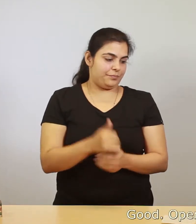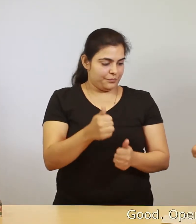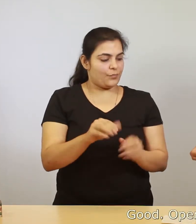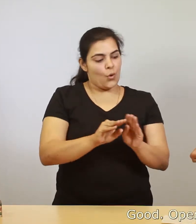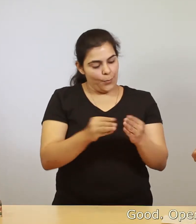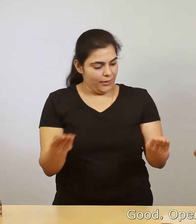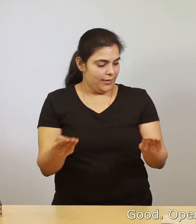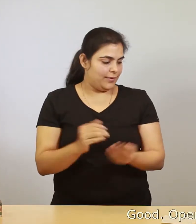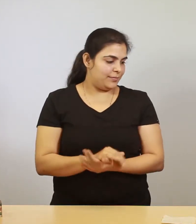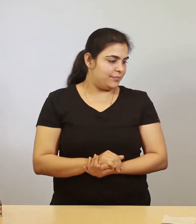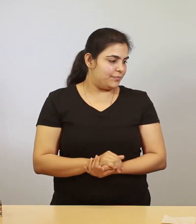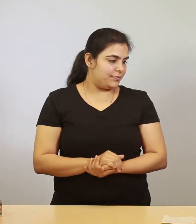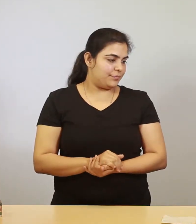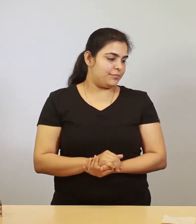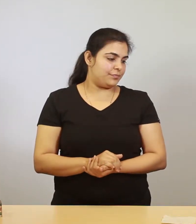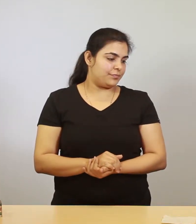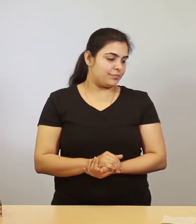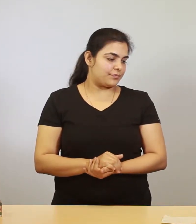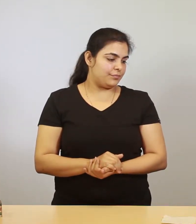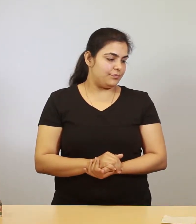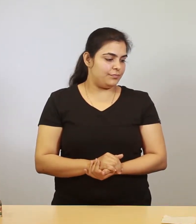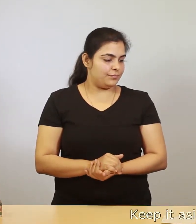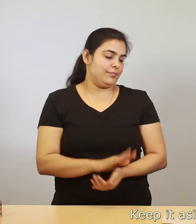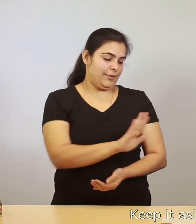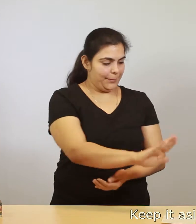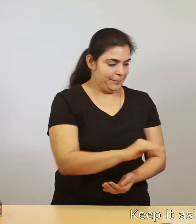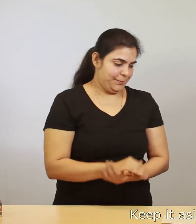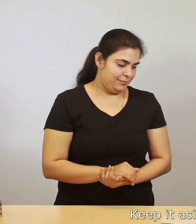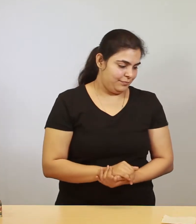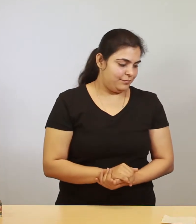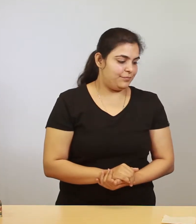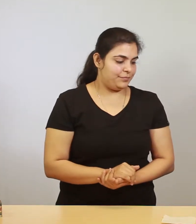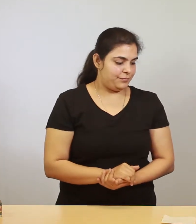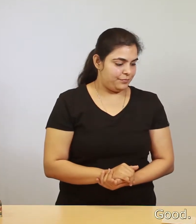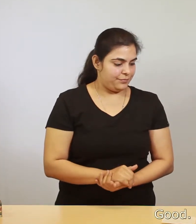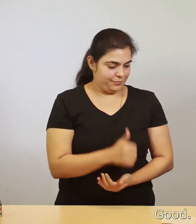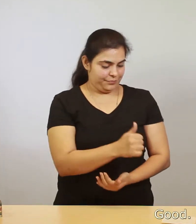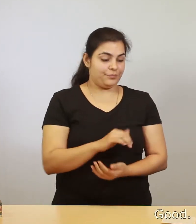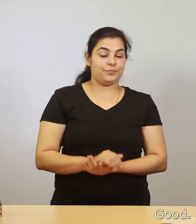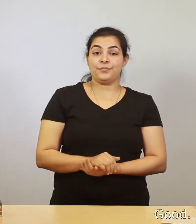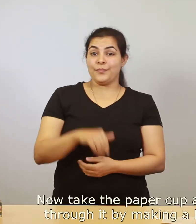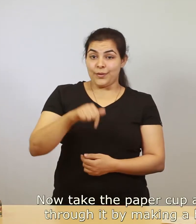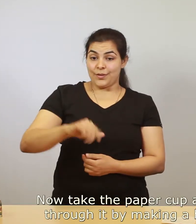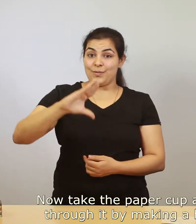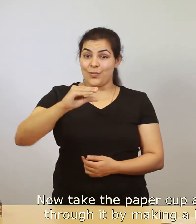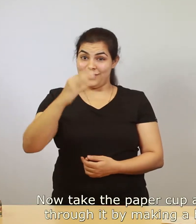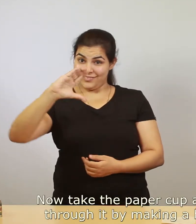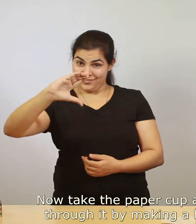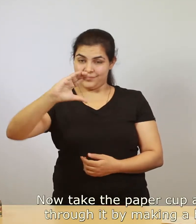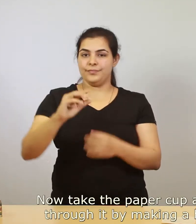made good open it here keep it aside good now take the paper cup